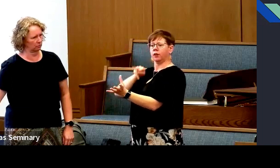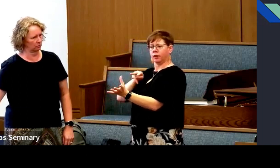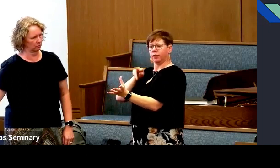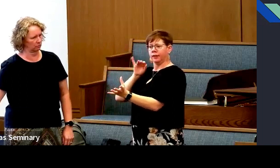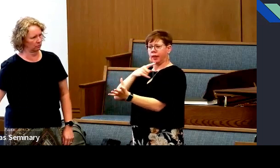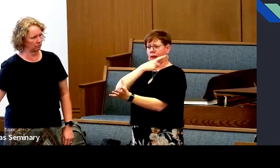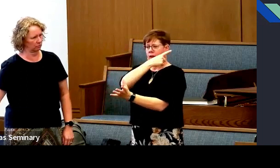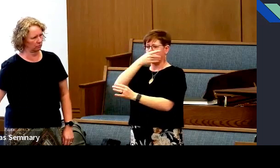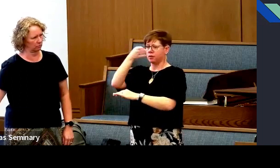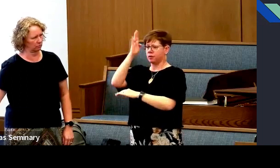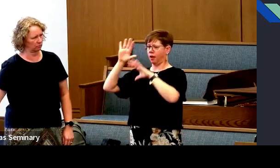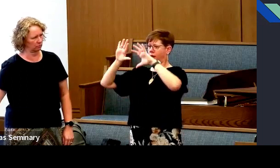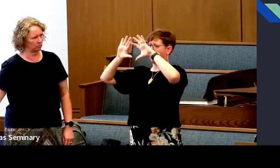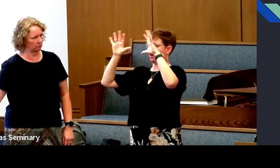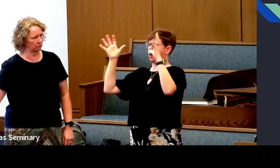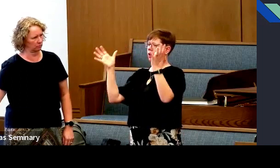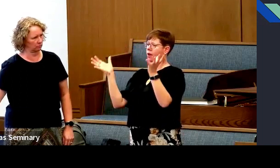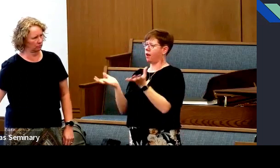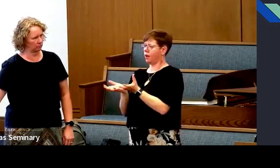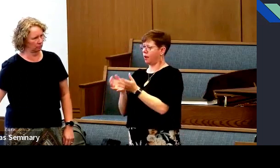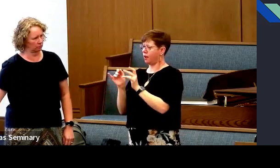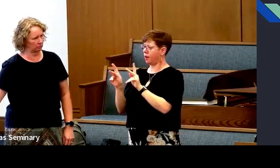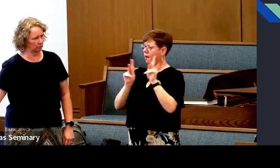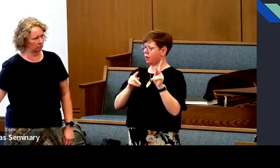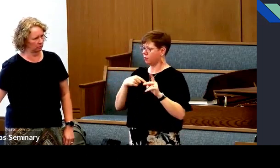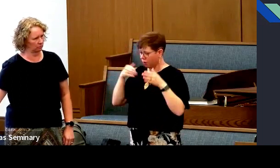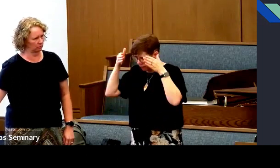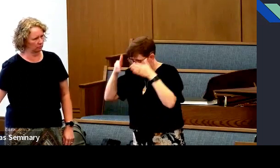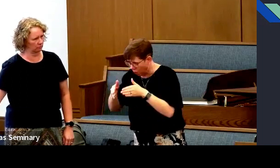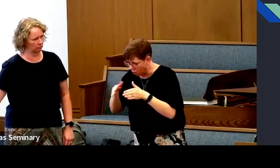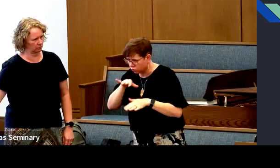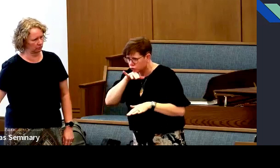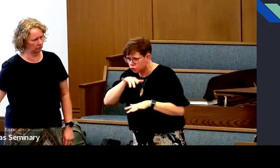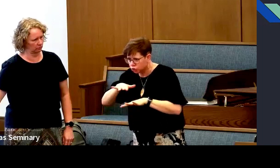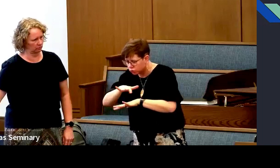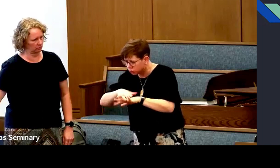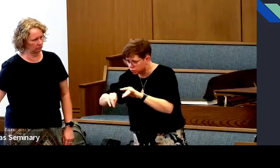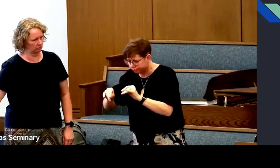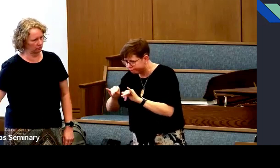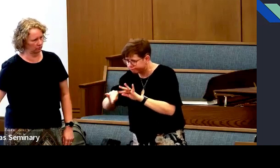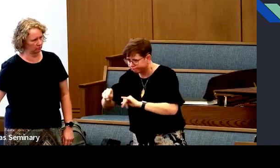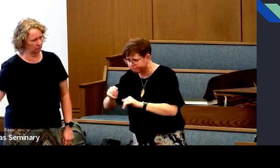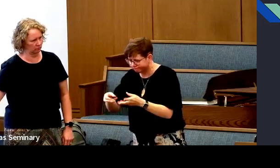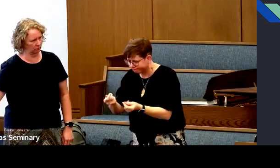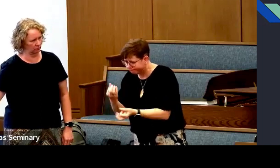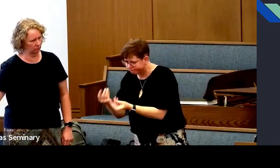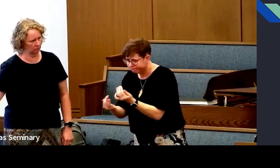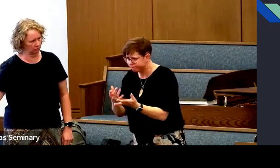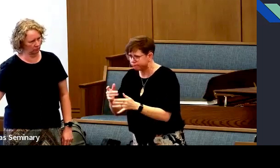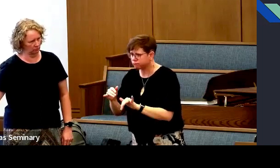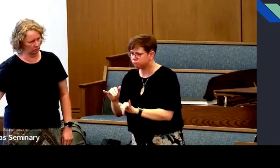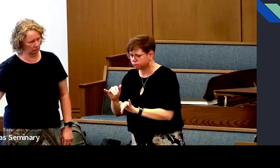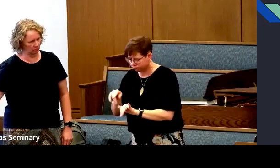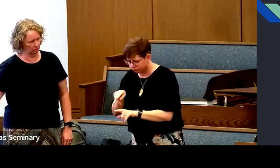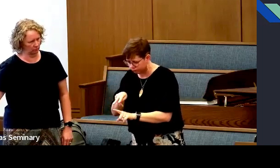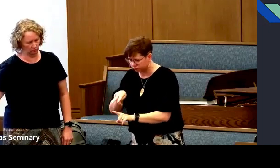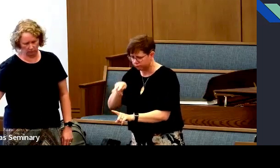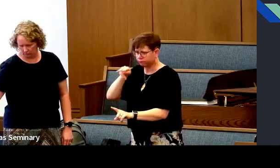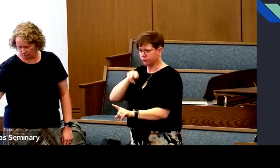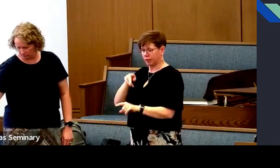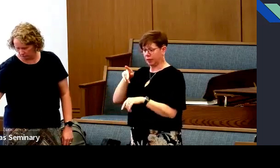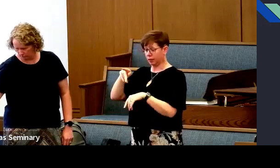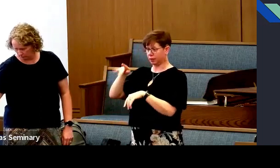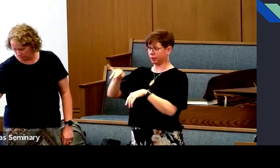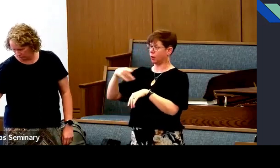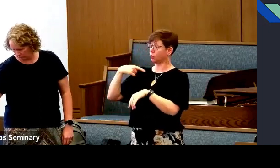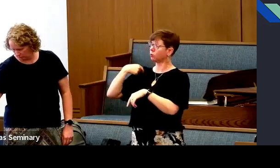of, of all of God's power, we're down in the dirt, focused on all these little things,